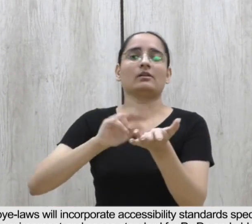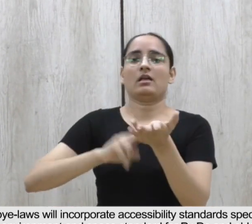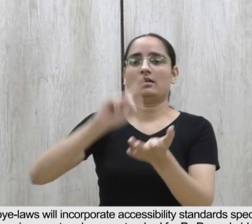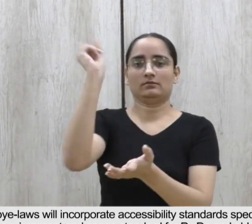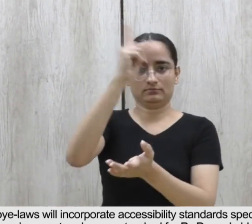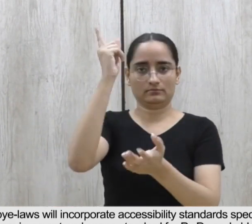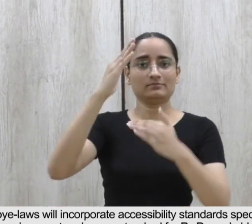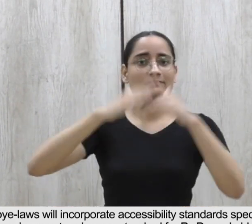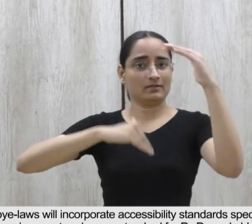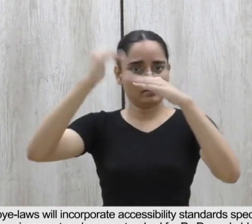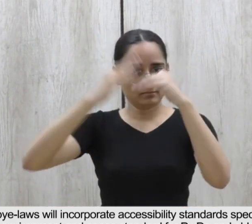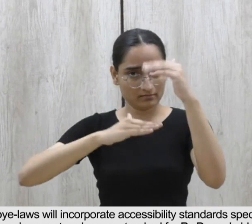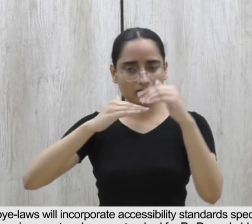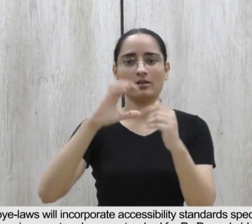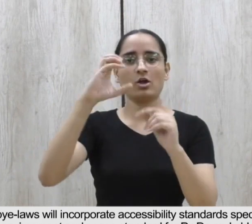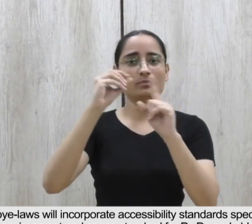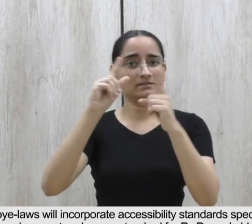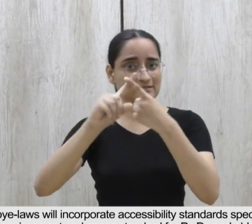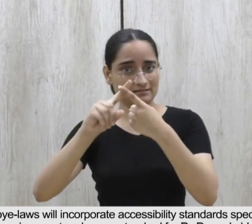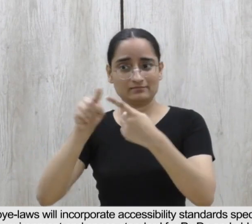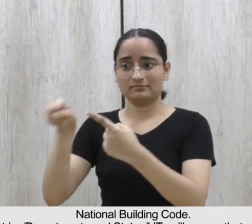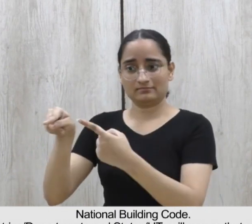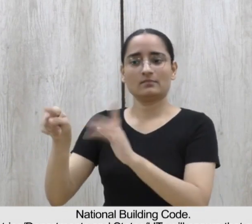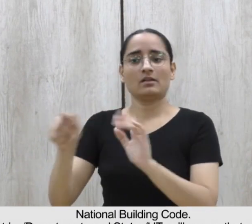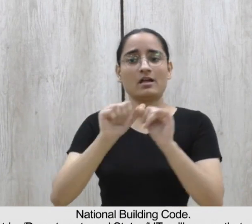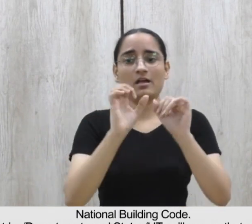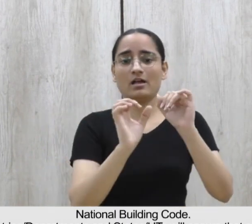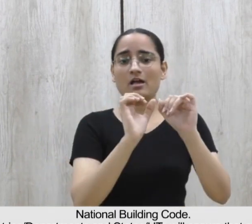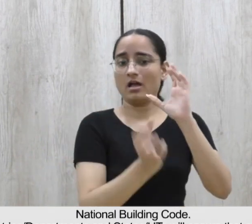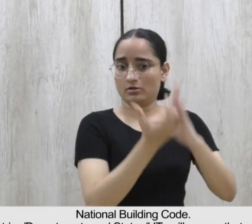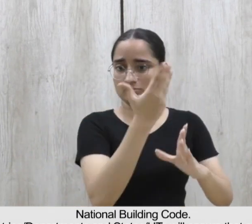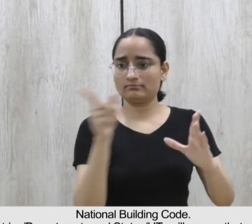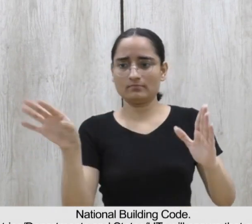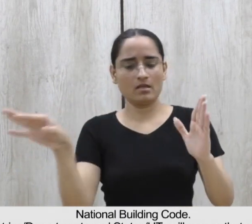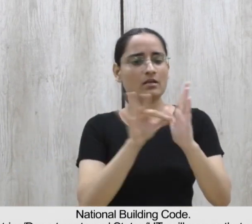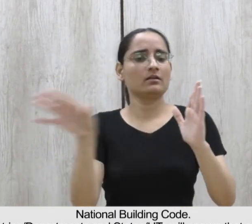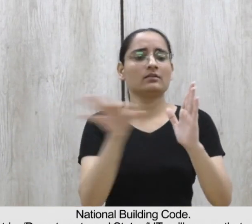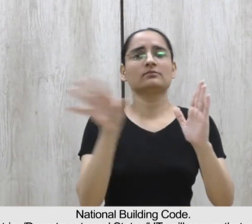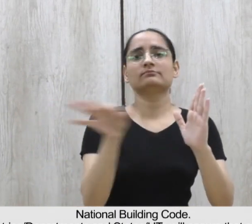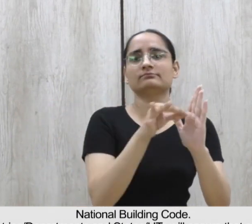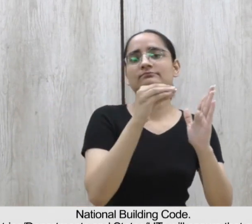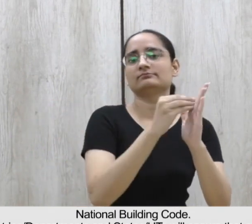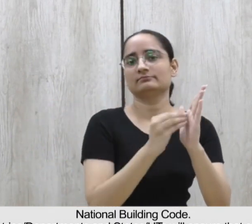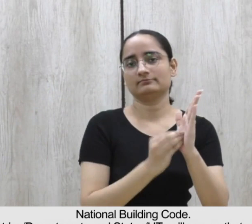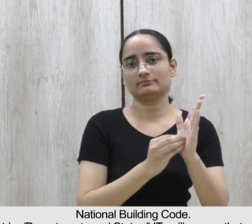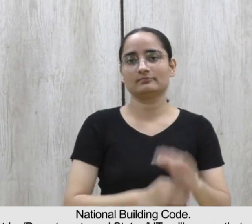are those specified under the 17. building code. 17.